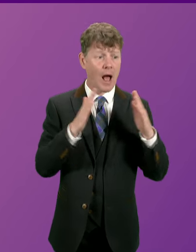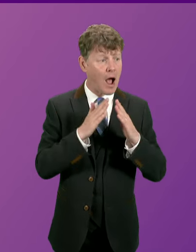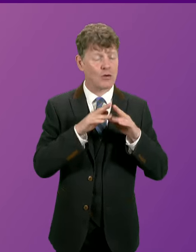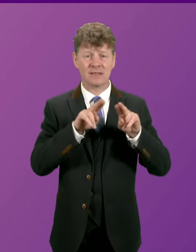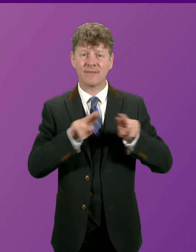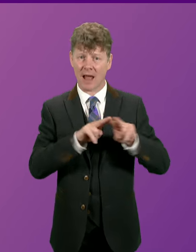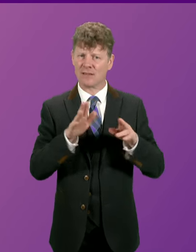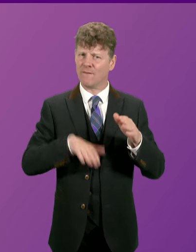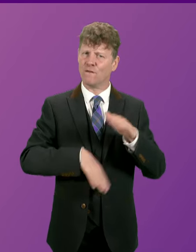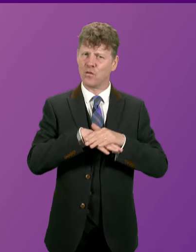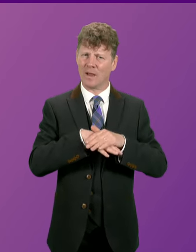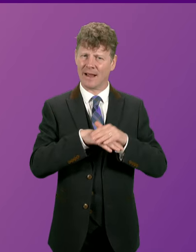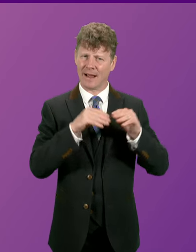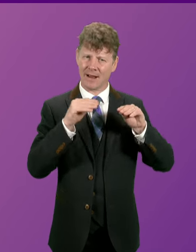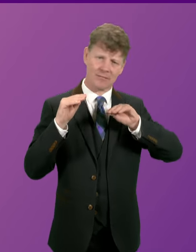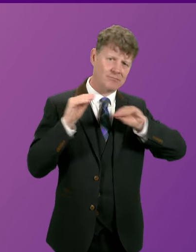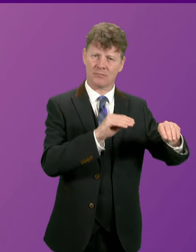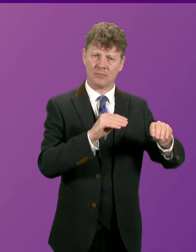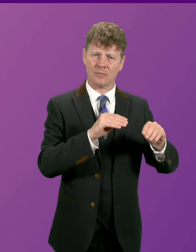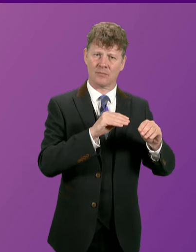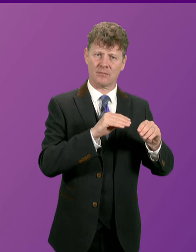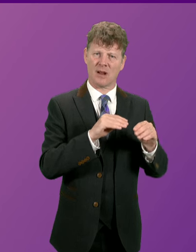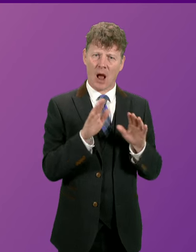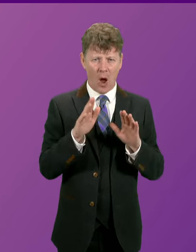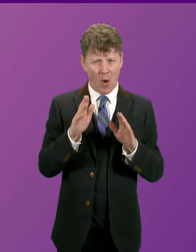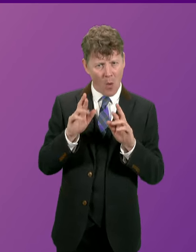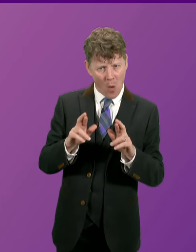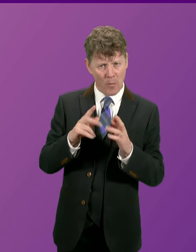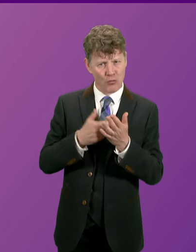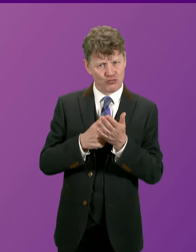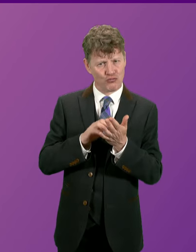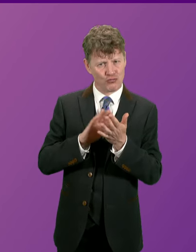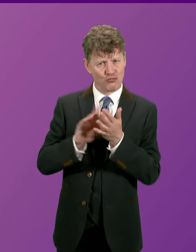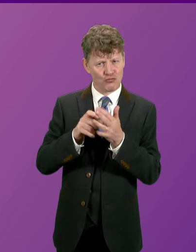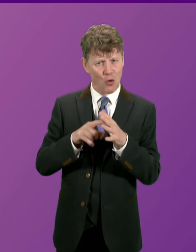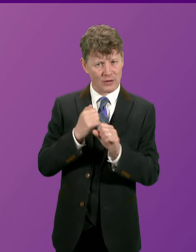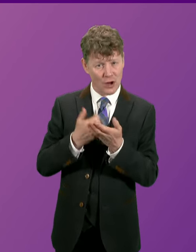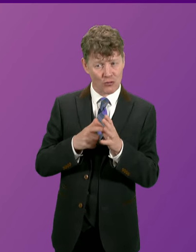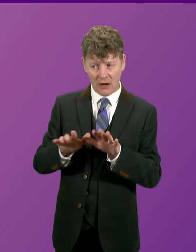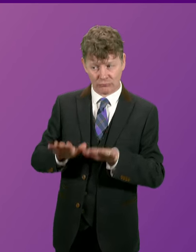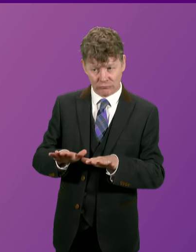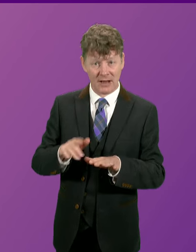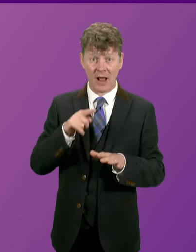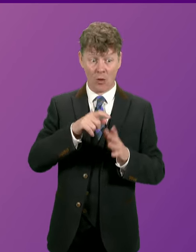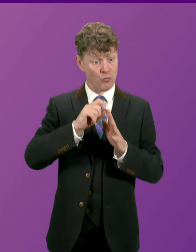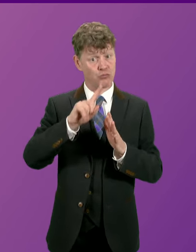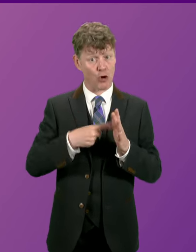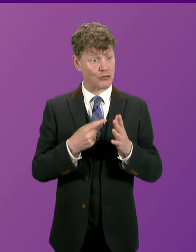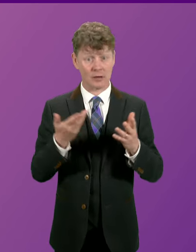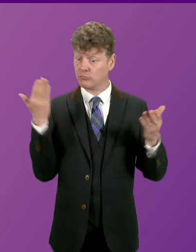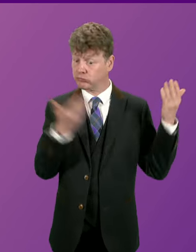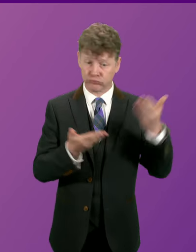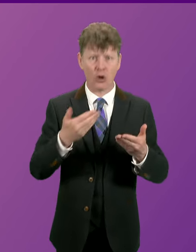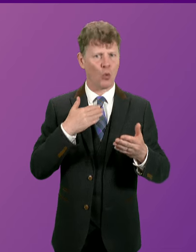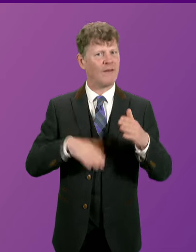are fully occupied. So I hope that gives Rhoda Grant reassurance that where these projects come forward, they are fully utilised and